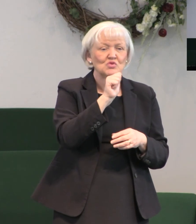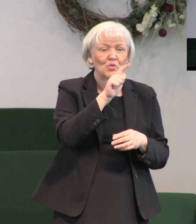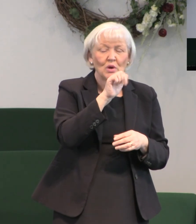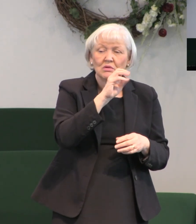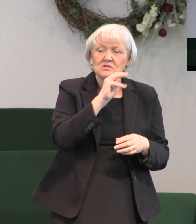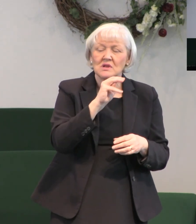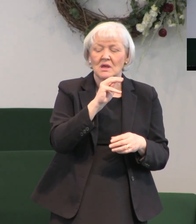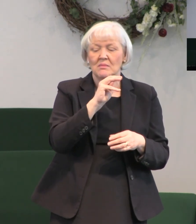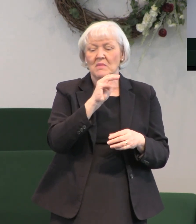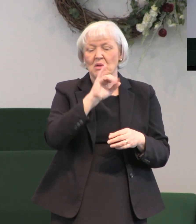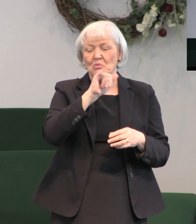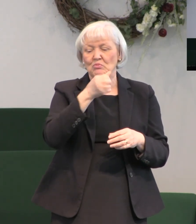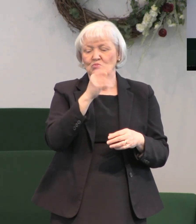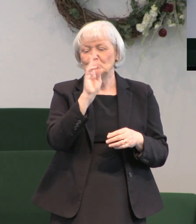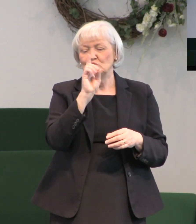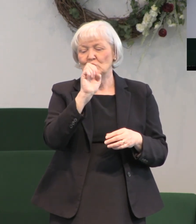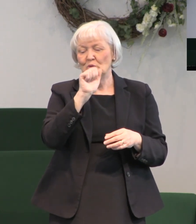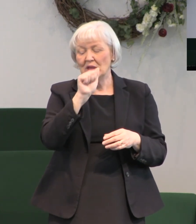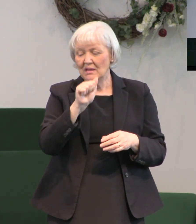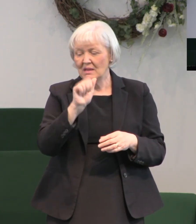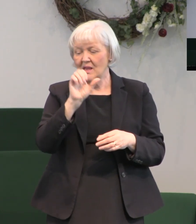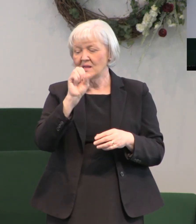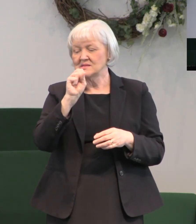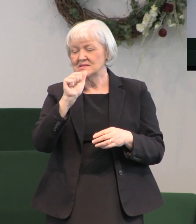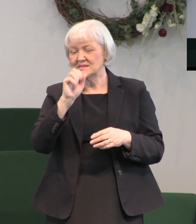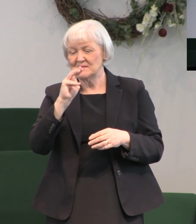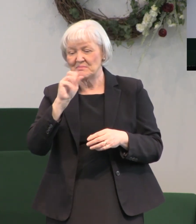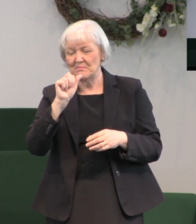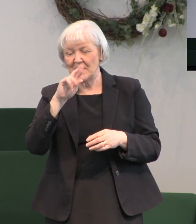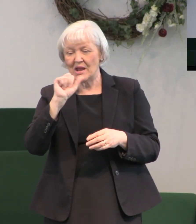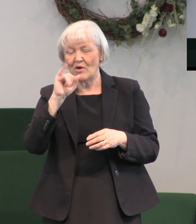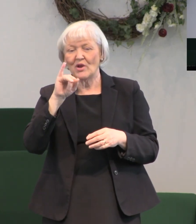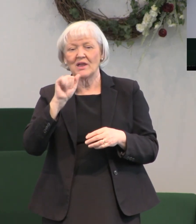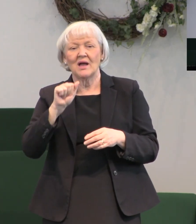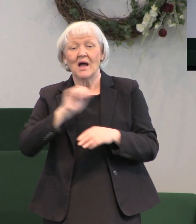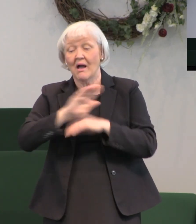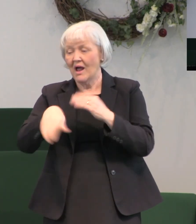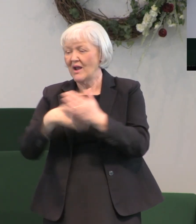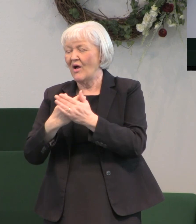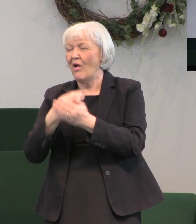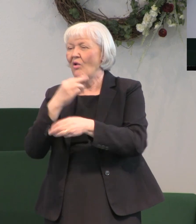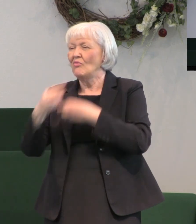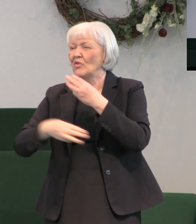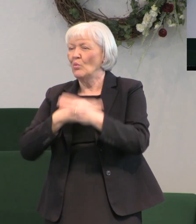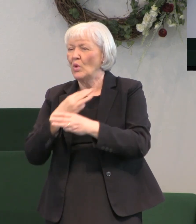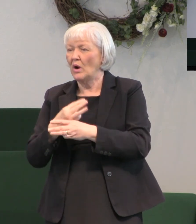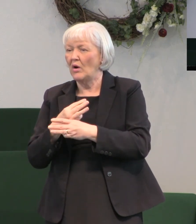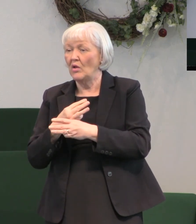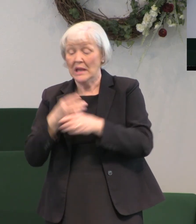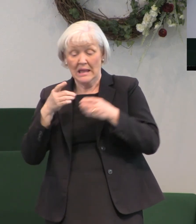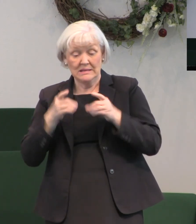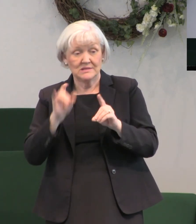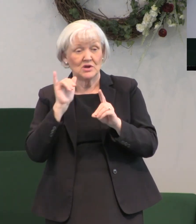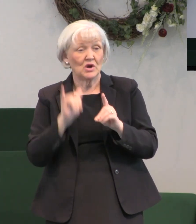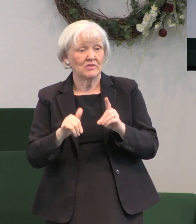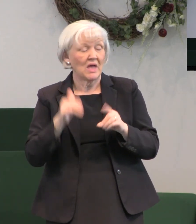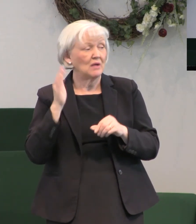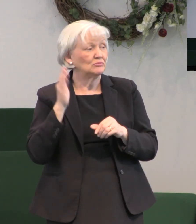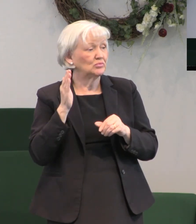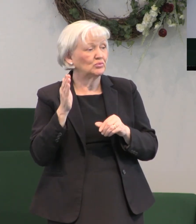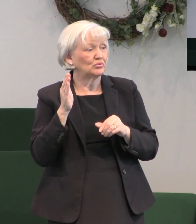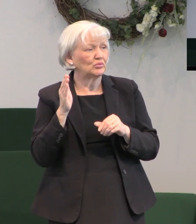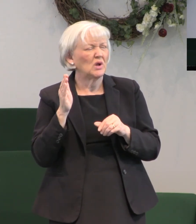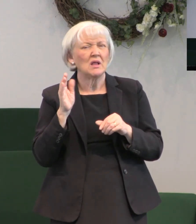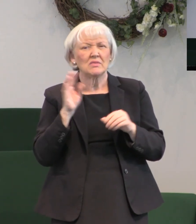Judea Samaria the uttermost parts of the world and when he had spoken these things while they watched he was taken